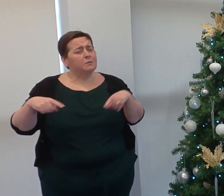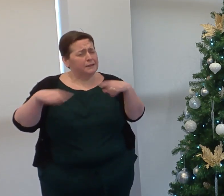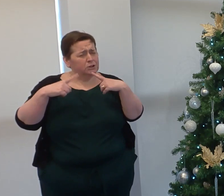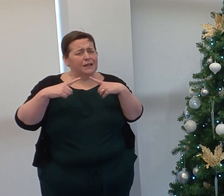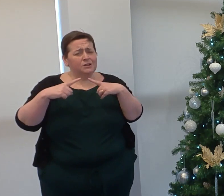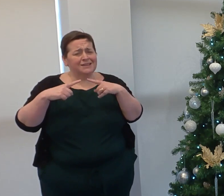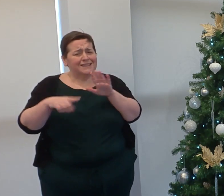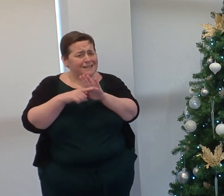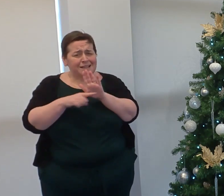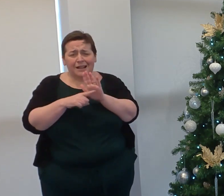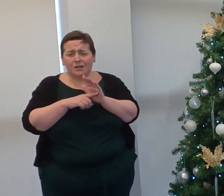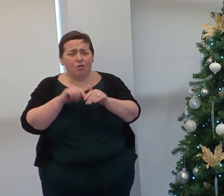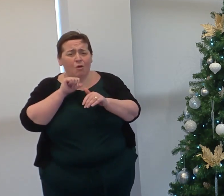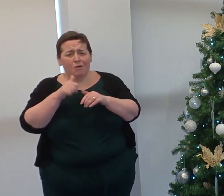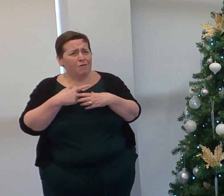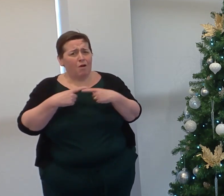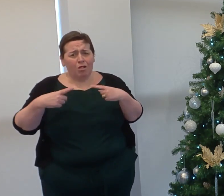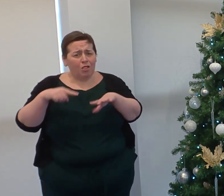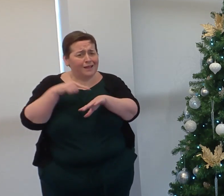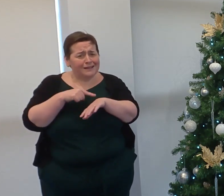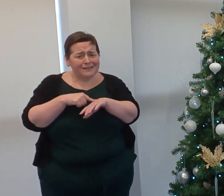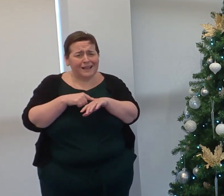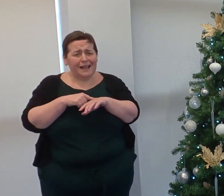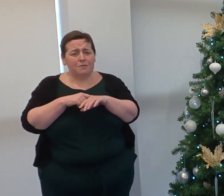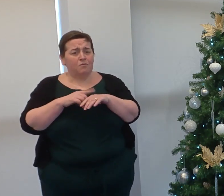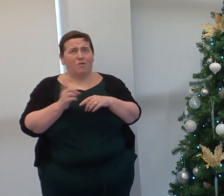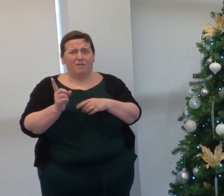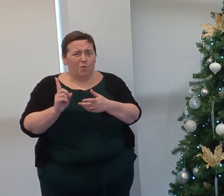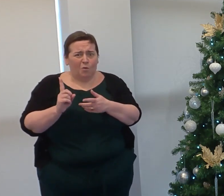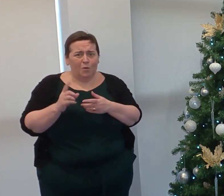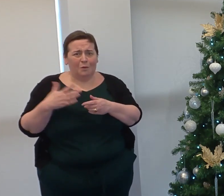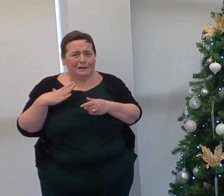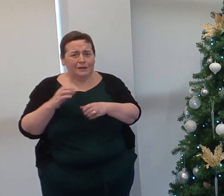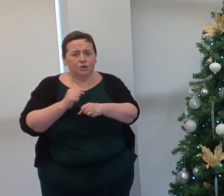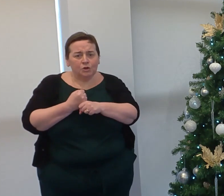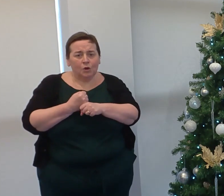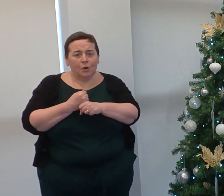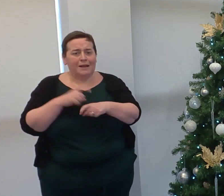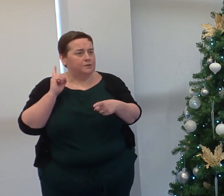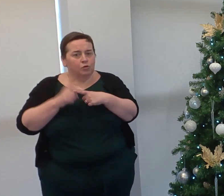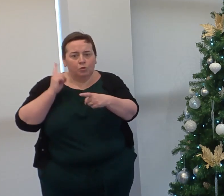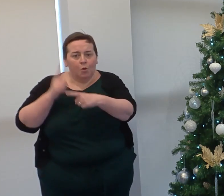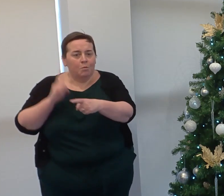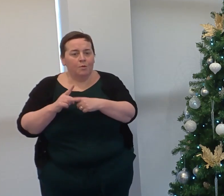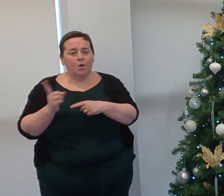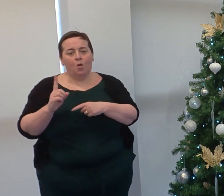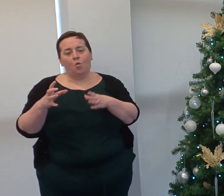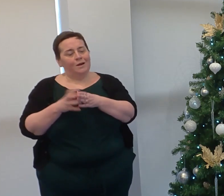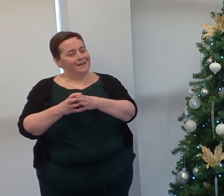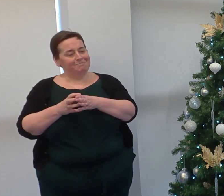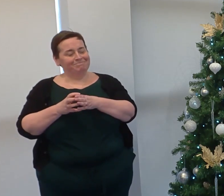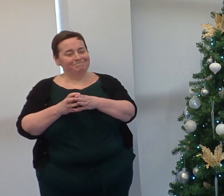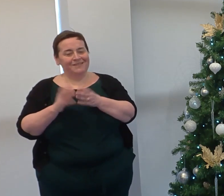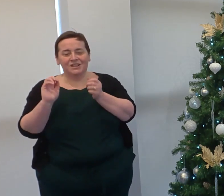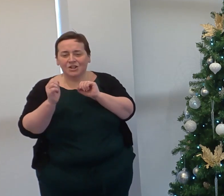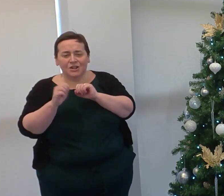challenging as these guidelines do not give much time for anything except rapid responses and what a team they